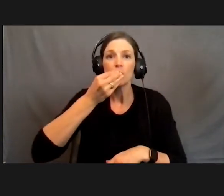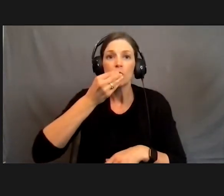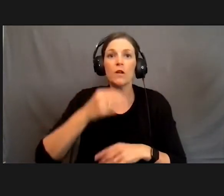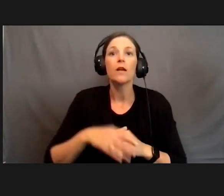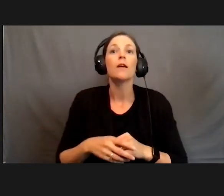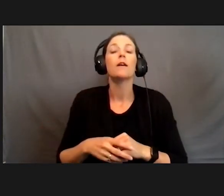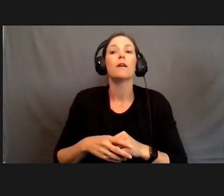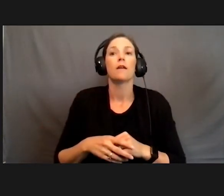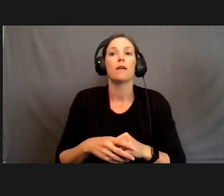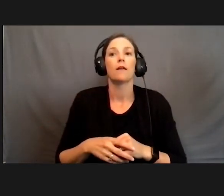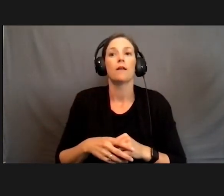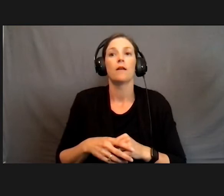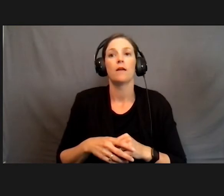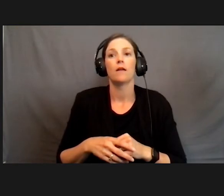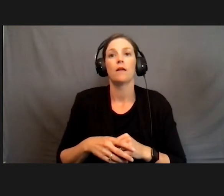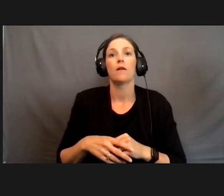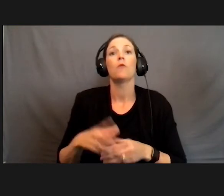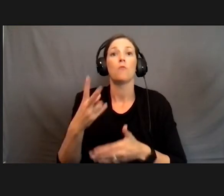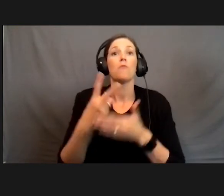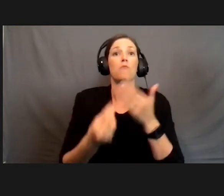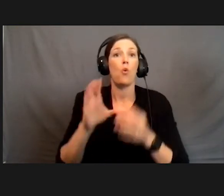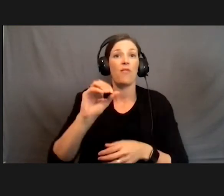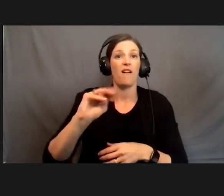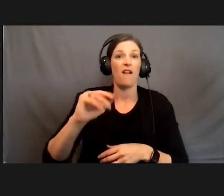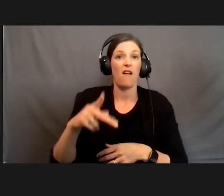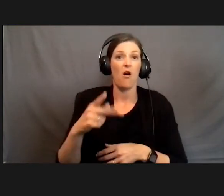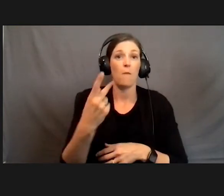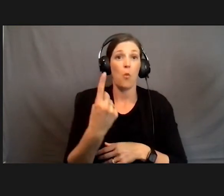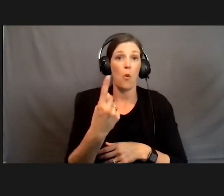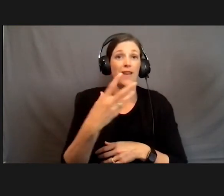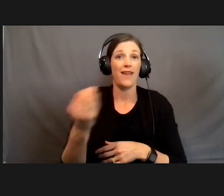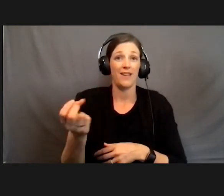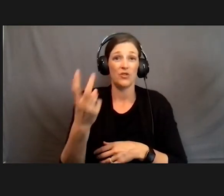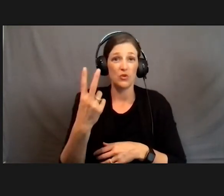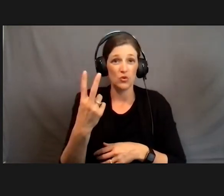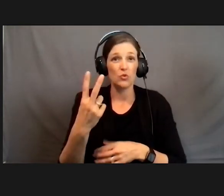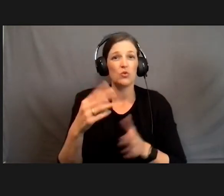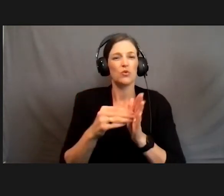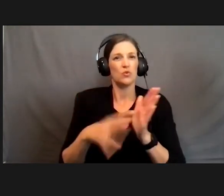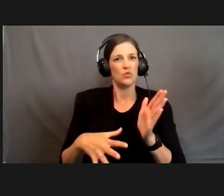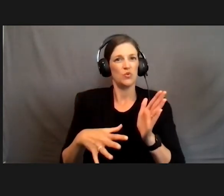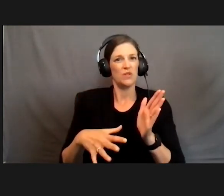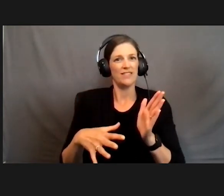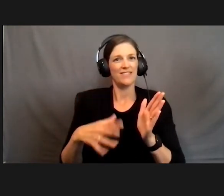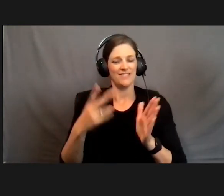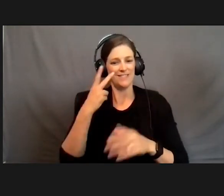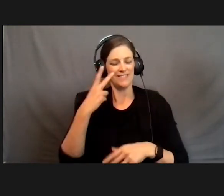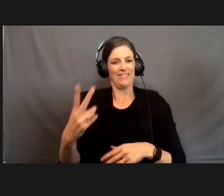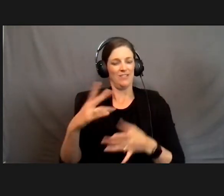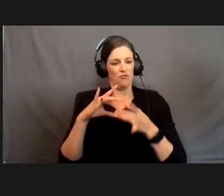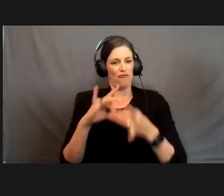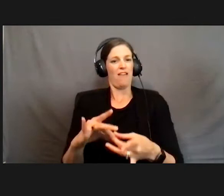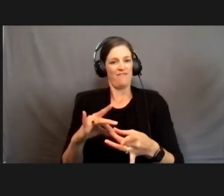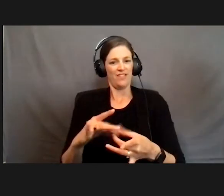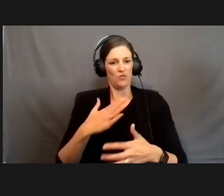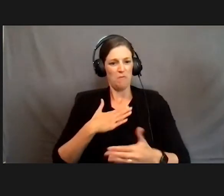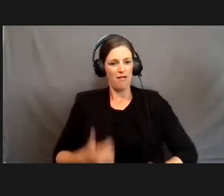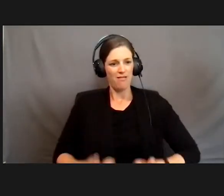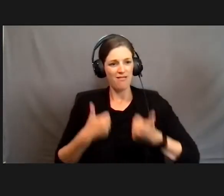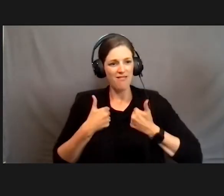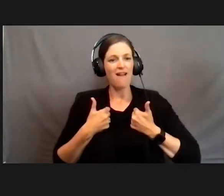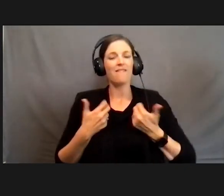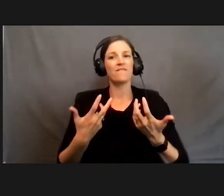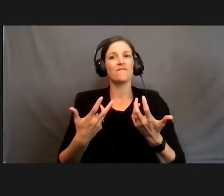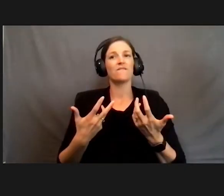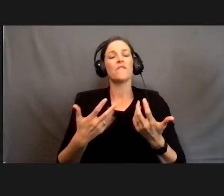and both a comp one and comp two and students find that topic really relevant to their lives. And so we tend